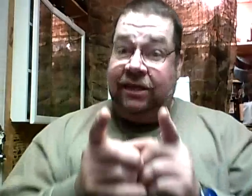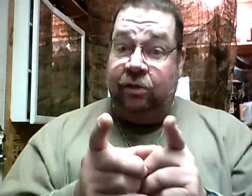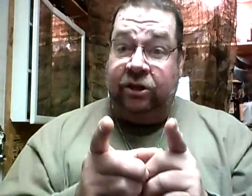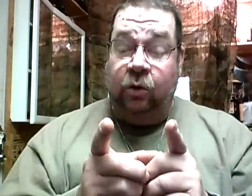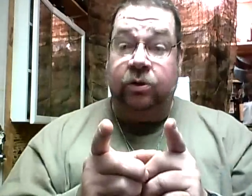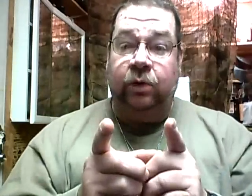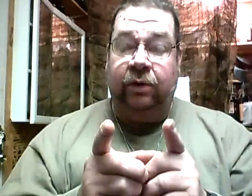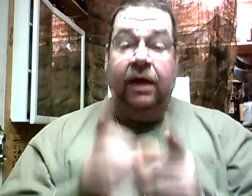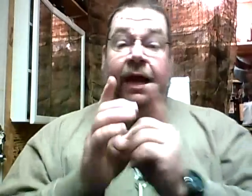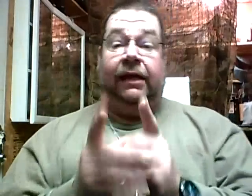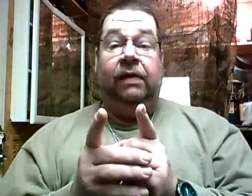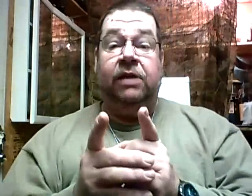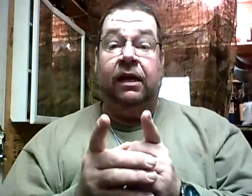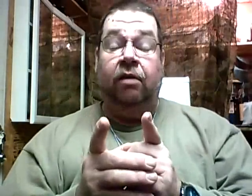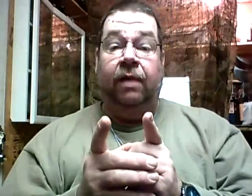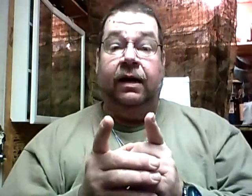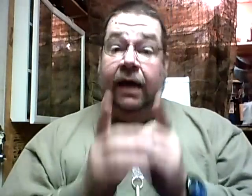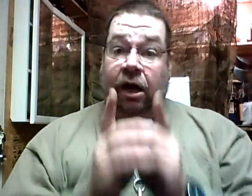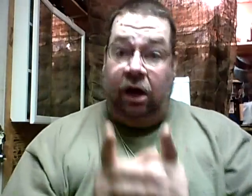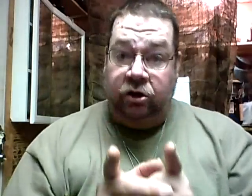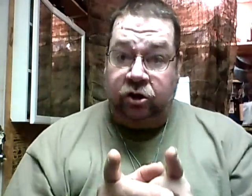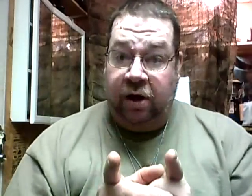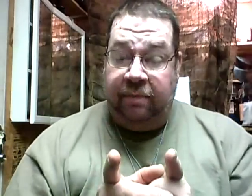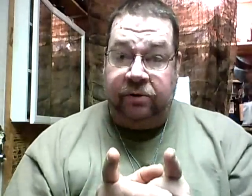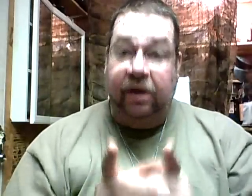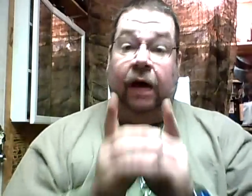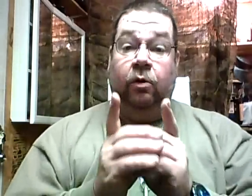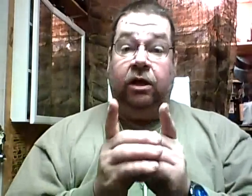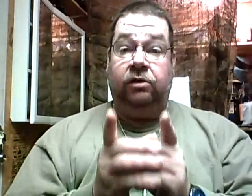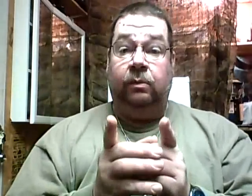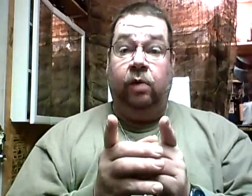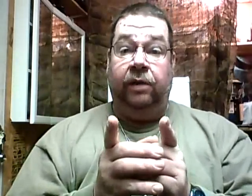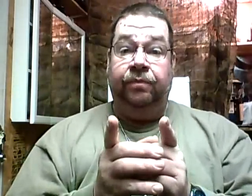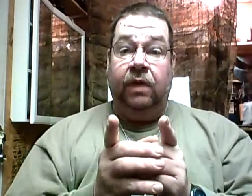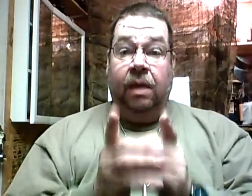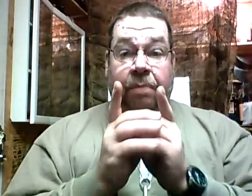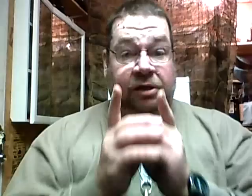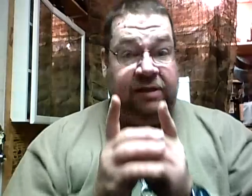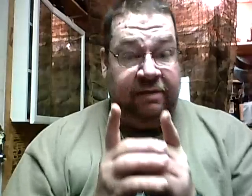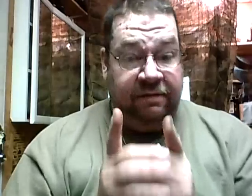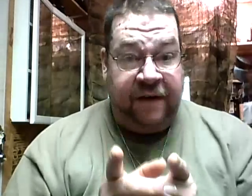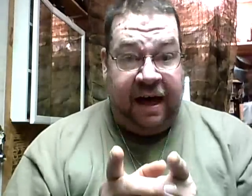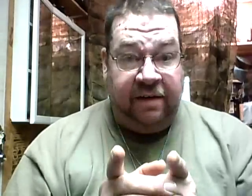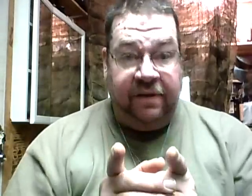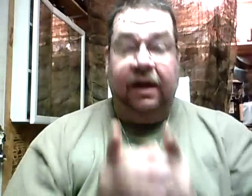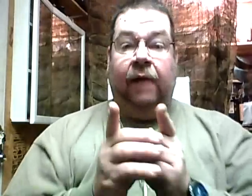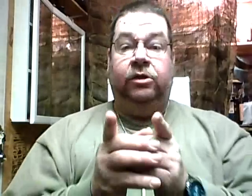This is going to be a short and sweet one. I keep telling everybody, at 100 subscribers, I'm going to give something away. But at 75, I will